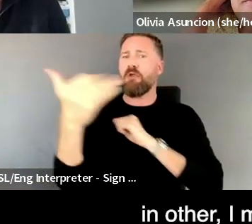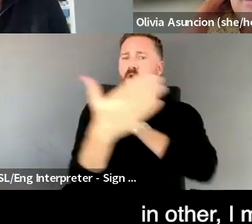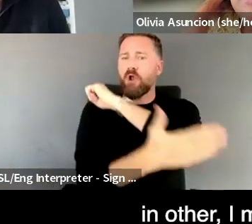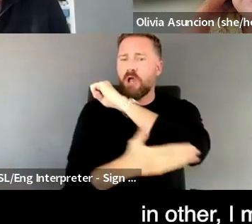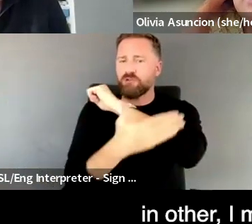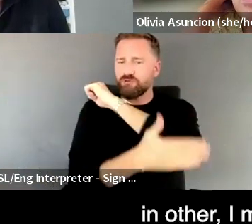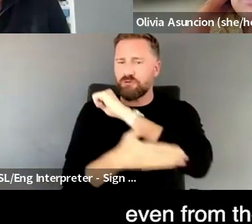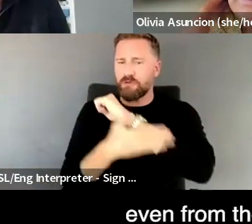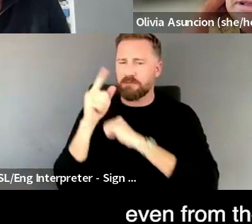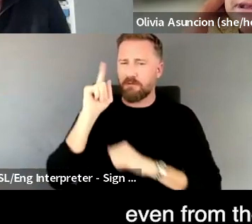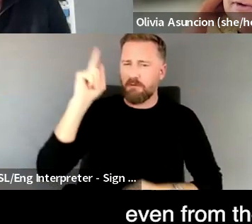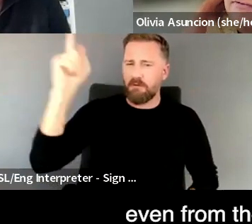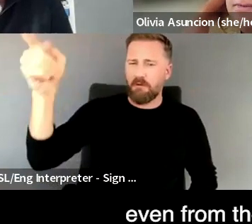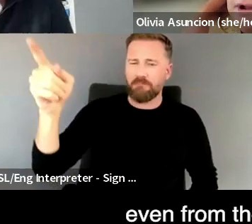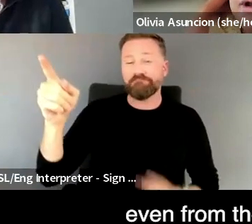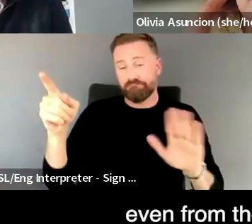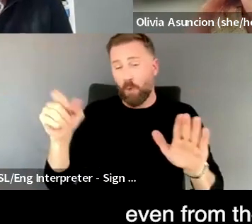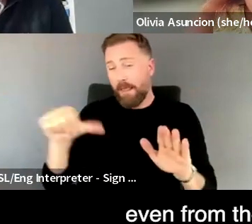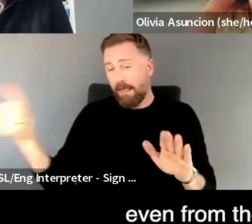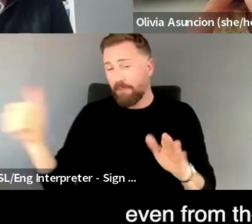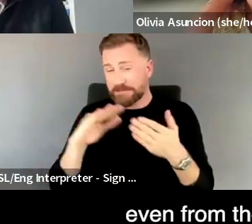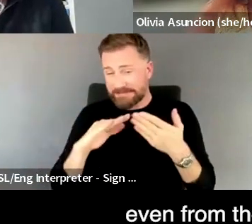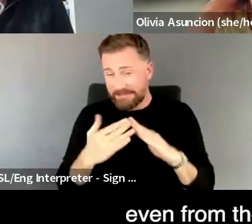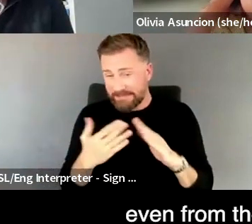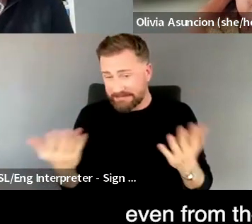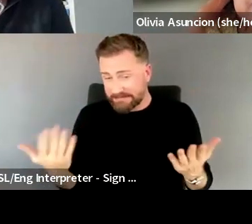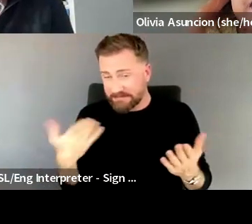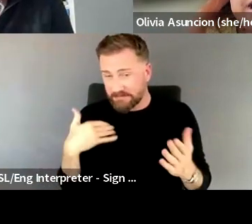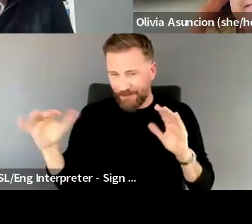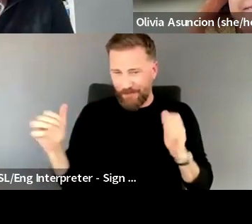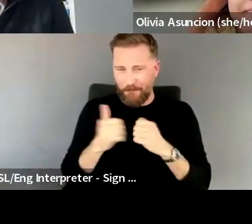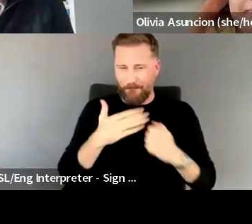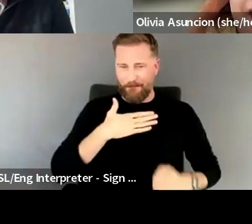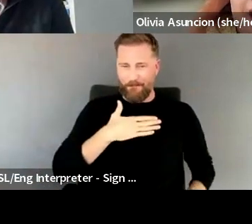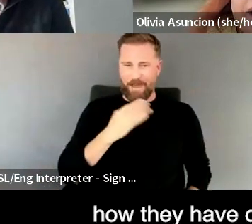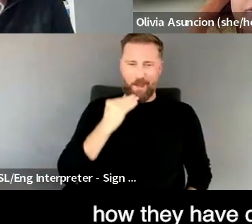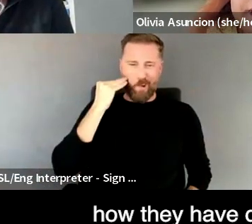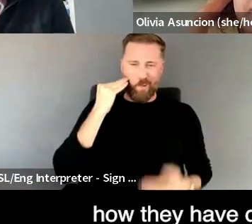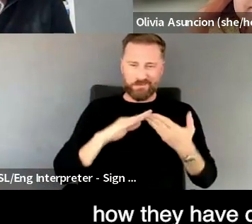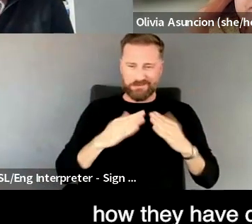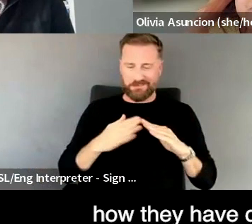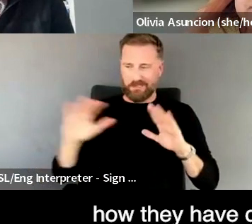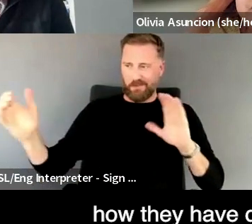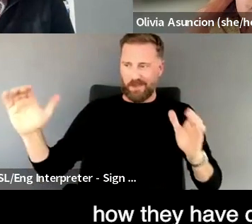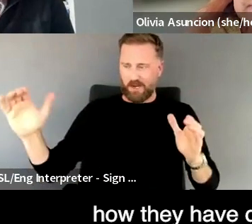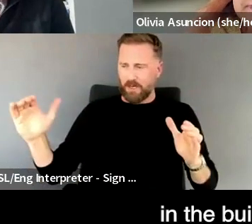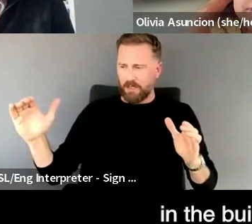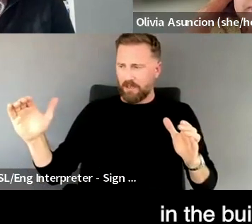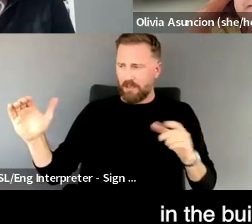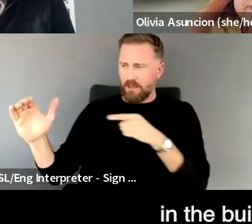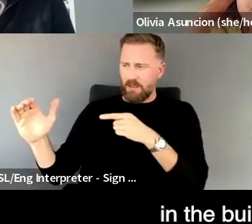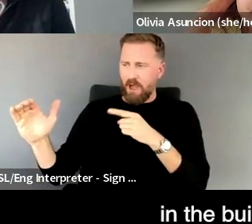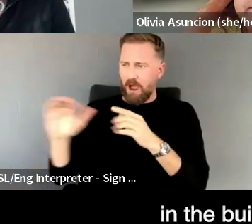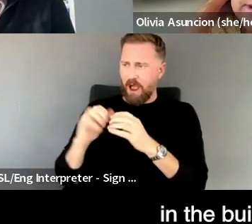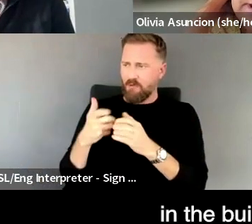and other, I mean, other cities even, um, from the one that I live in, um, how they have dealt with accessibility